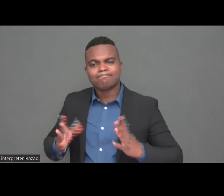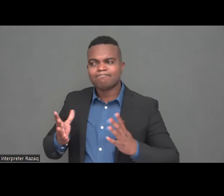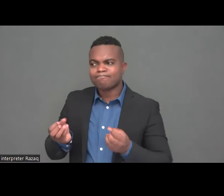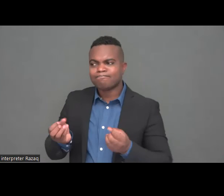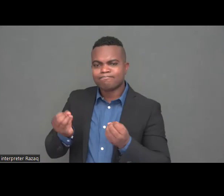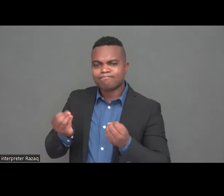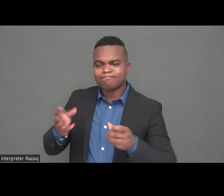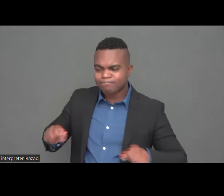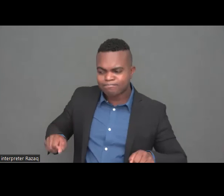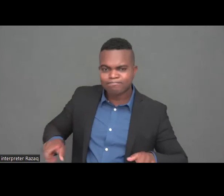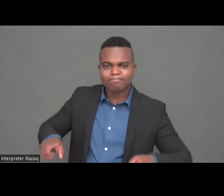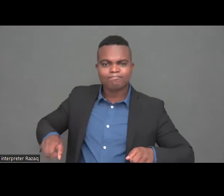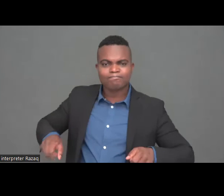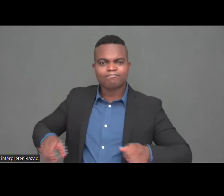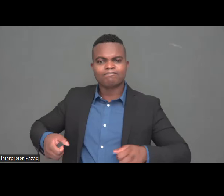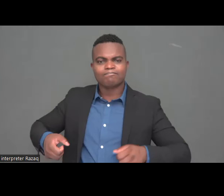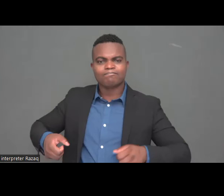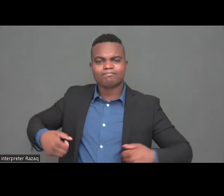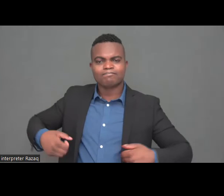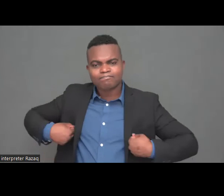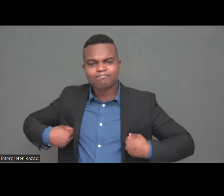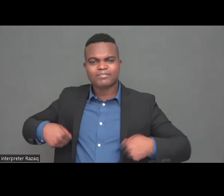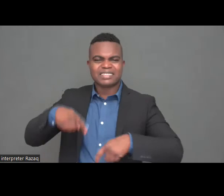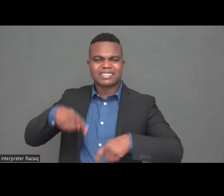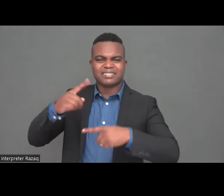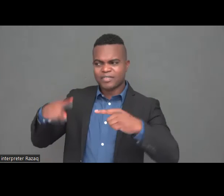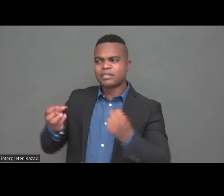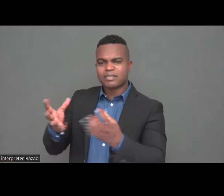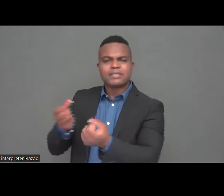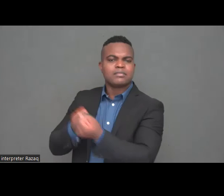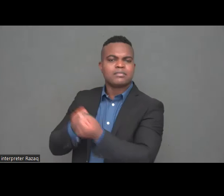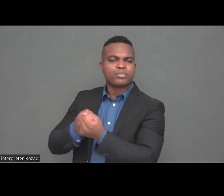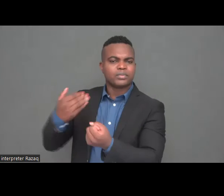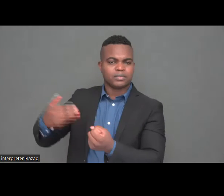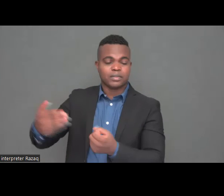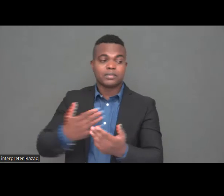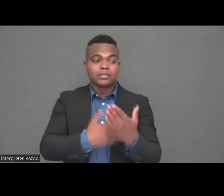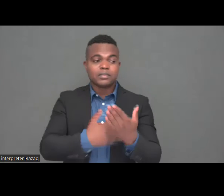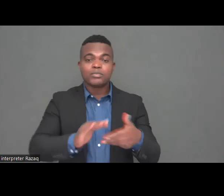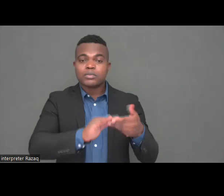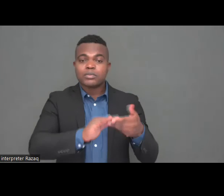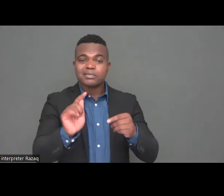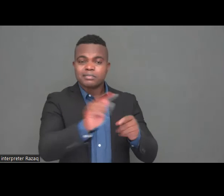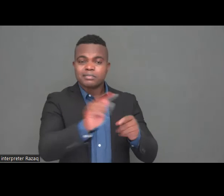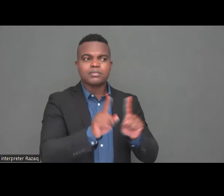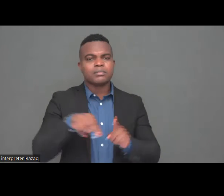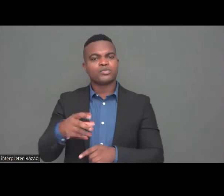work supporting people with disabilities and their families in Ukraine and neighboring countries they need proper coordinated